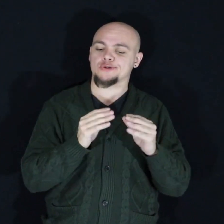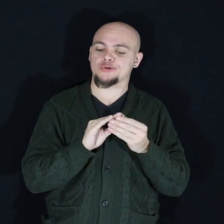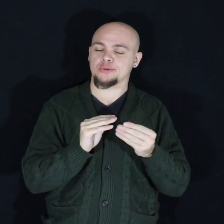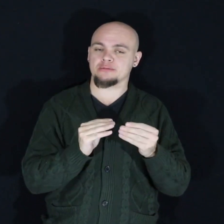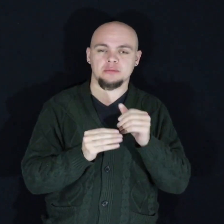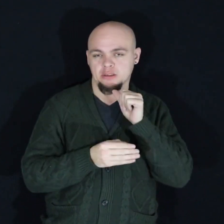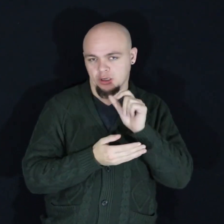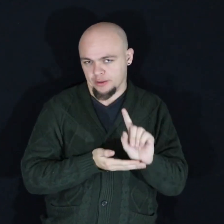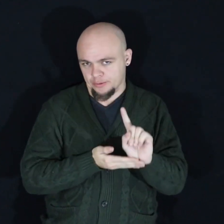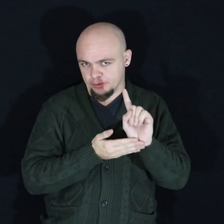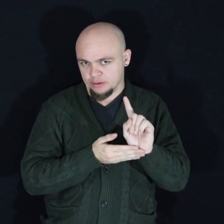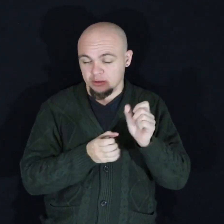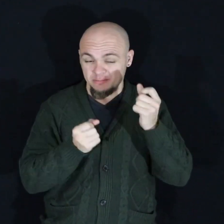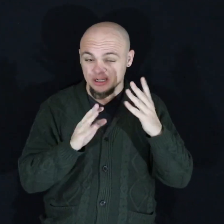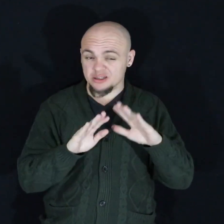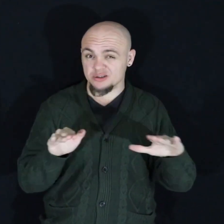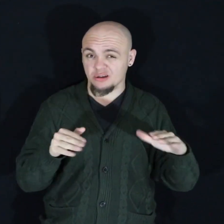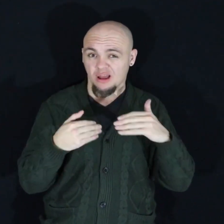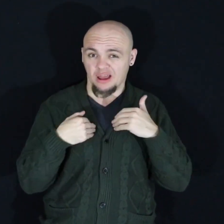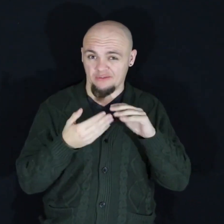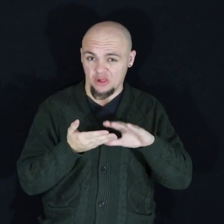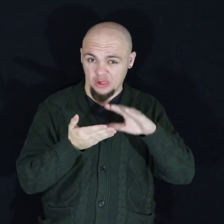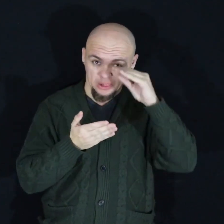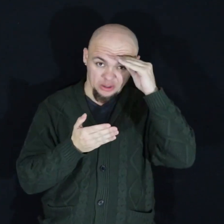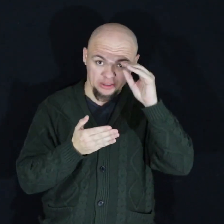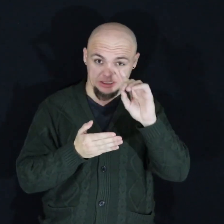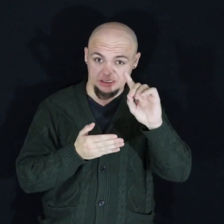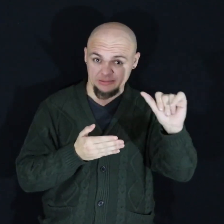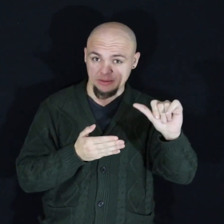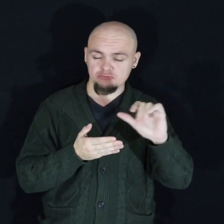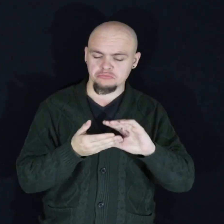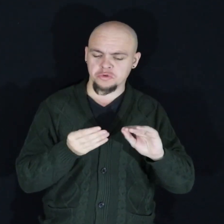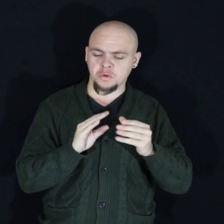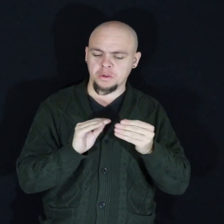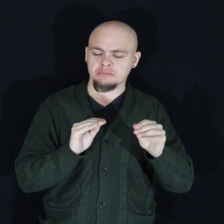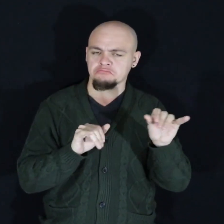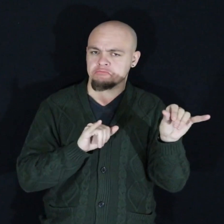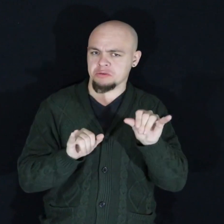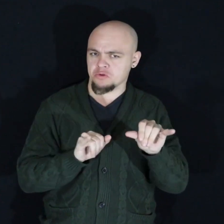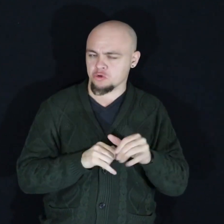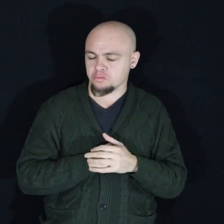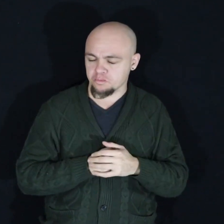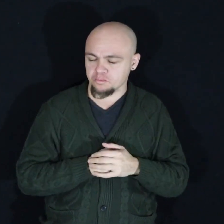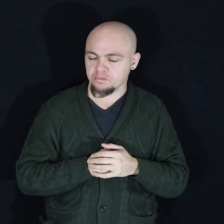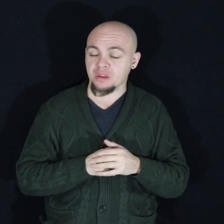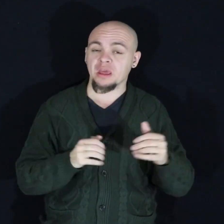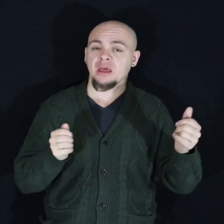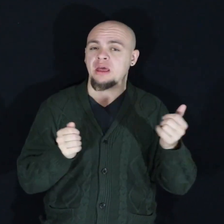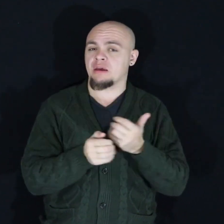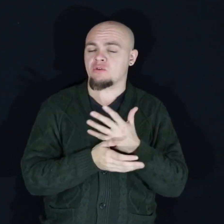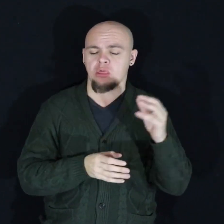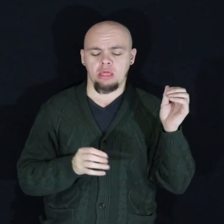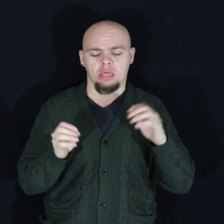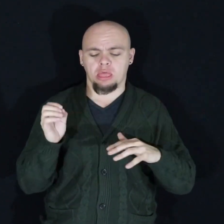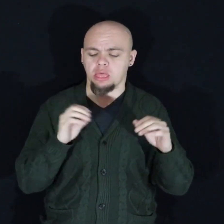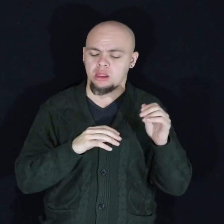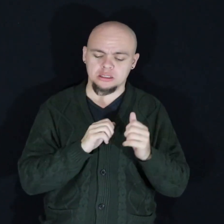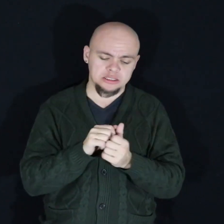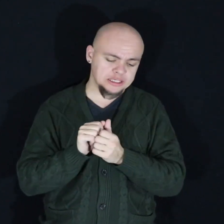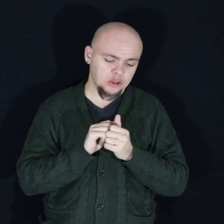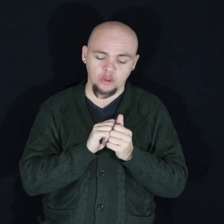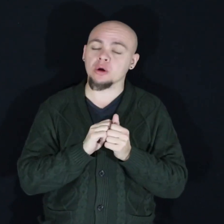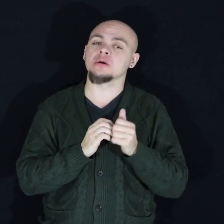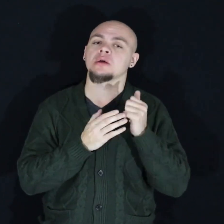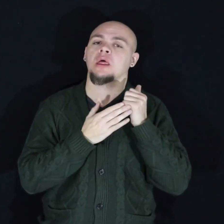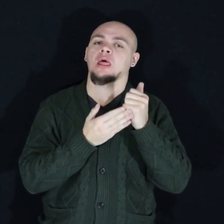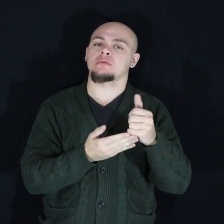there are many children with learning disabilities with similar stories as mine so I put everything I knew together and I wanted to help